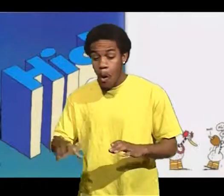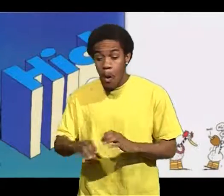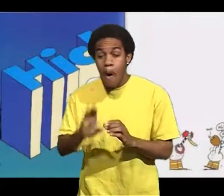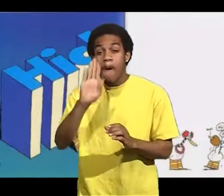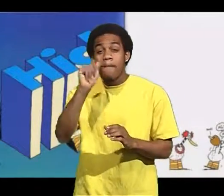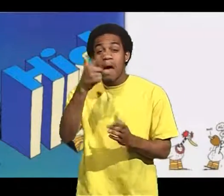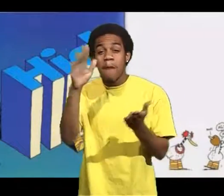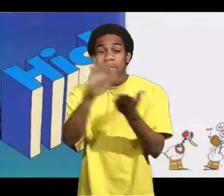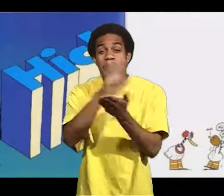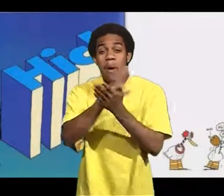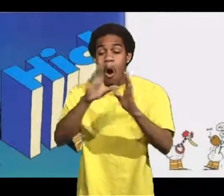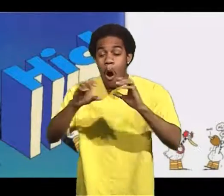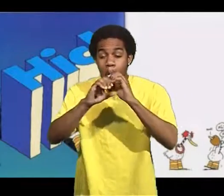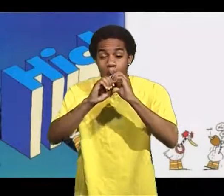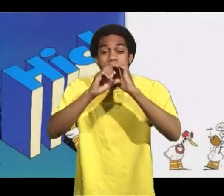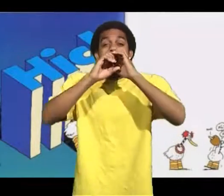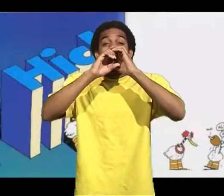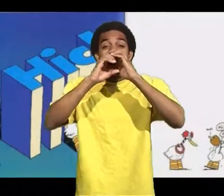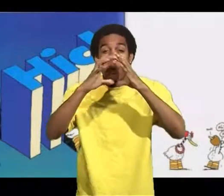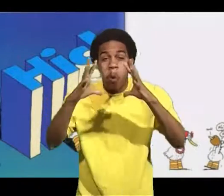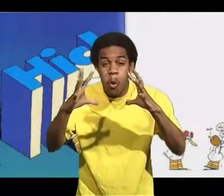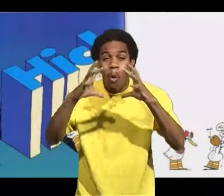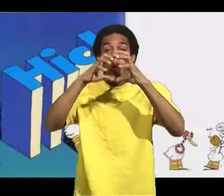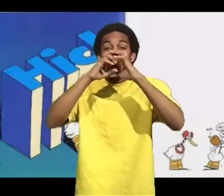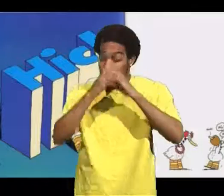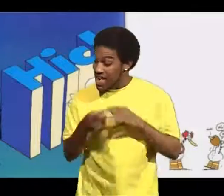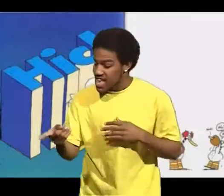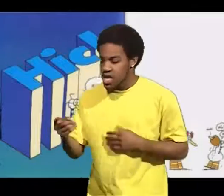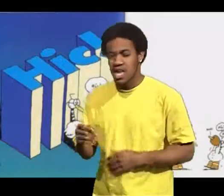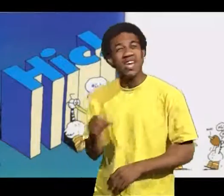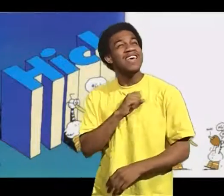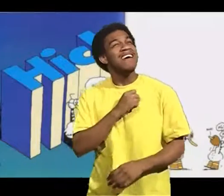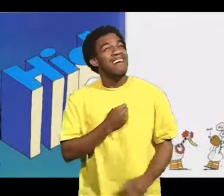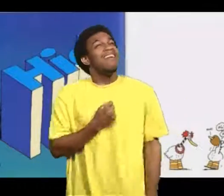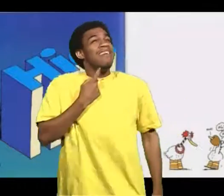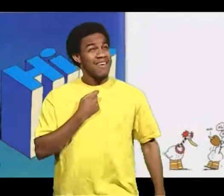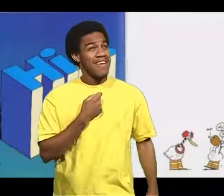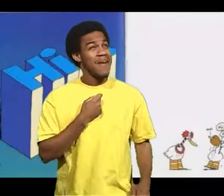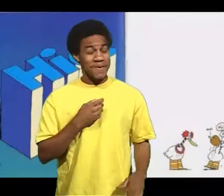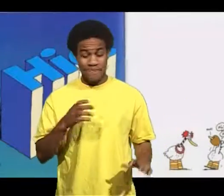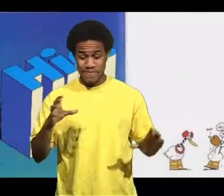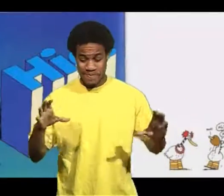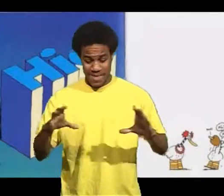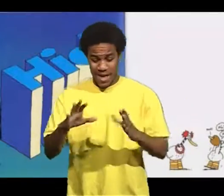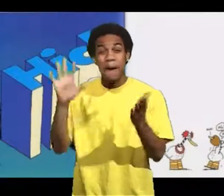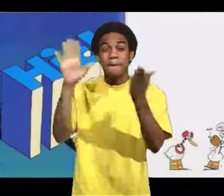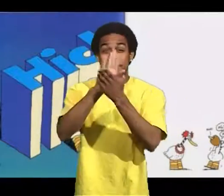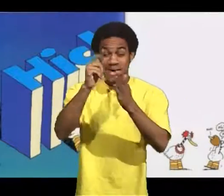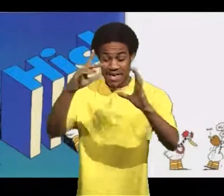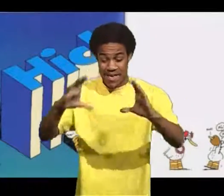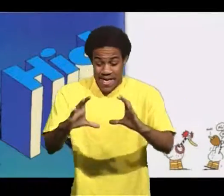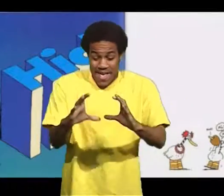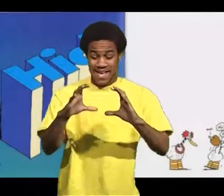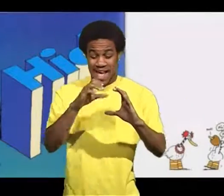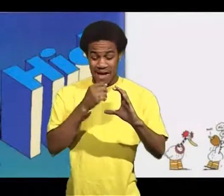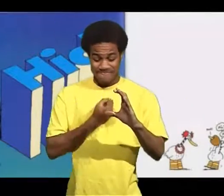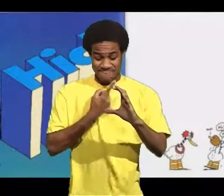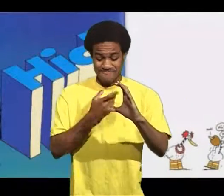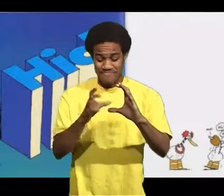Get a paper bag. Breathe in and out and that'll work. It'll stop your hiccuping. So Sebastian got the paper bag.